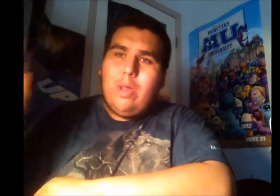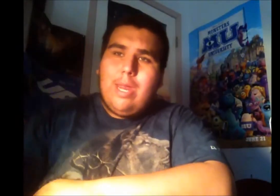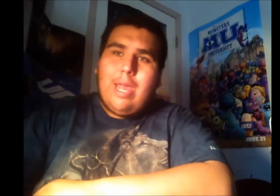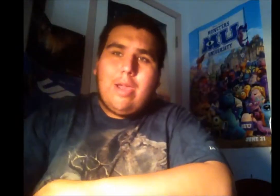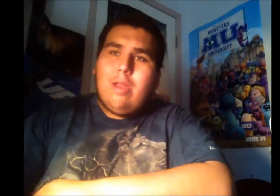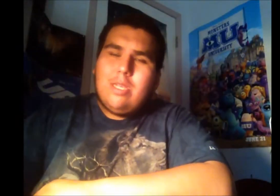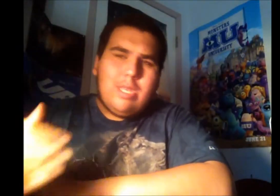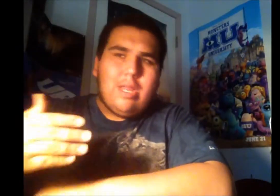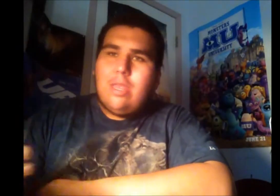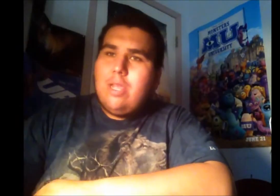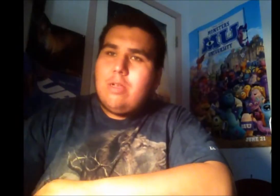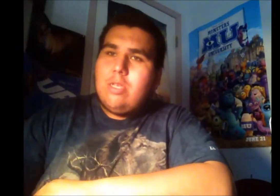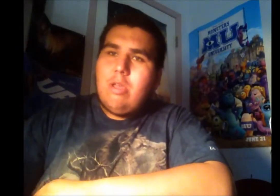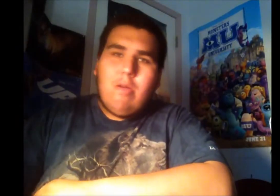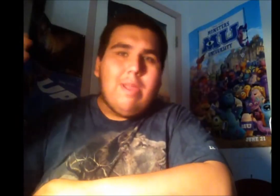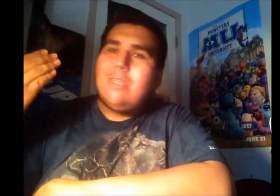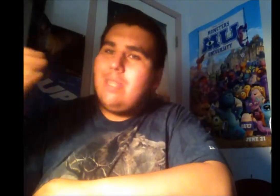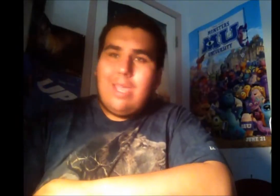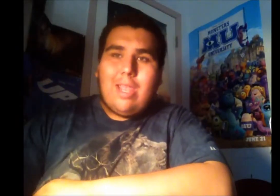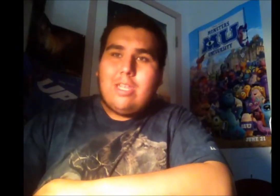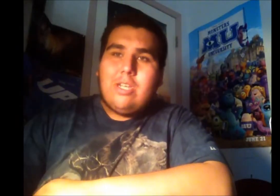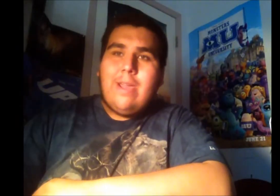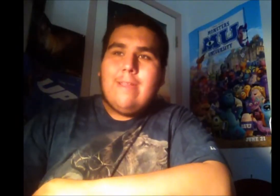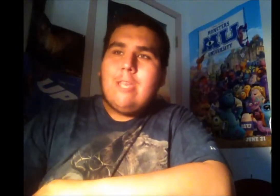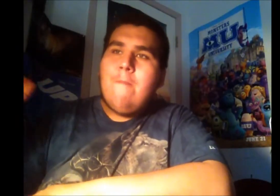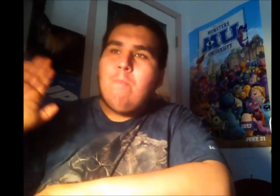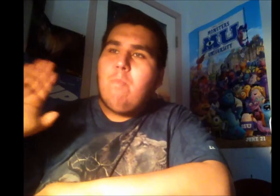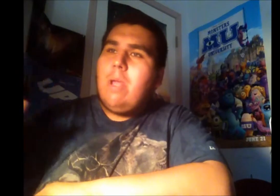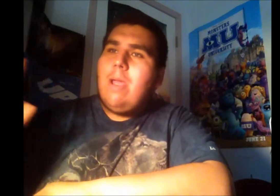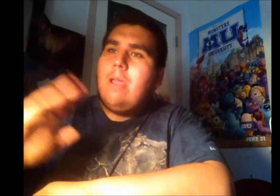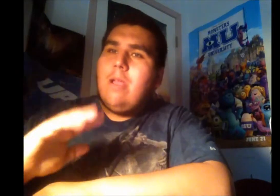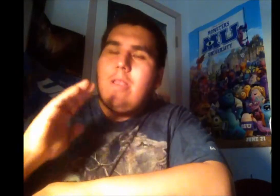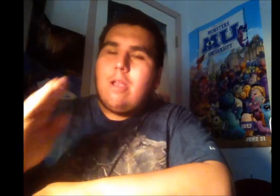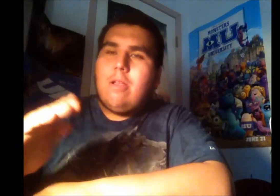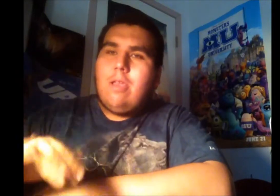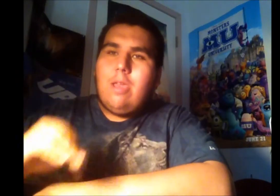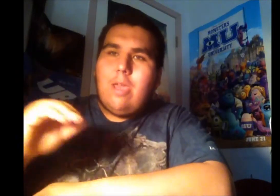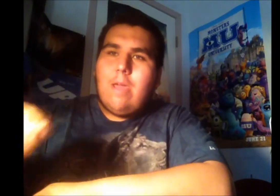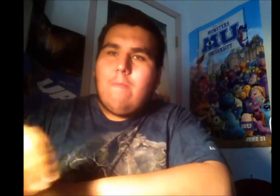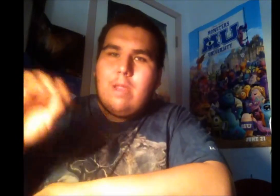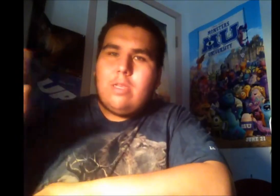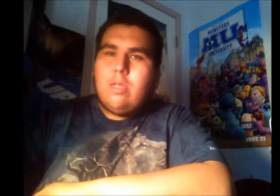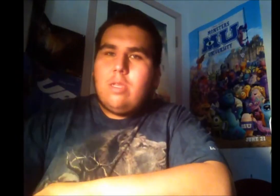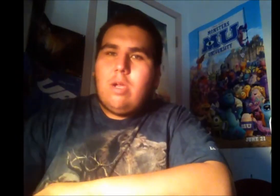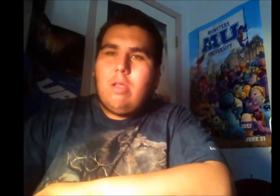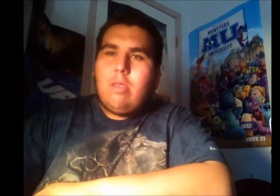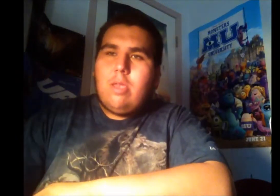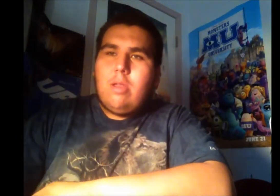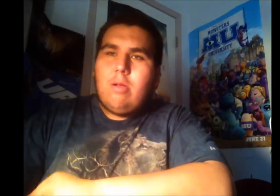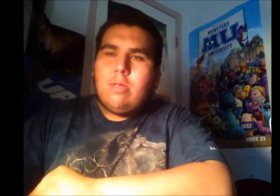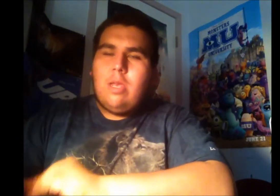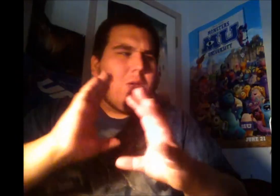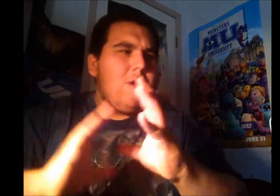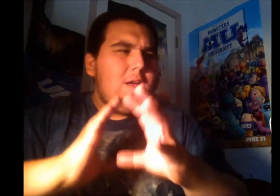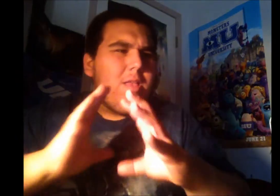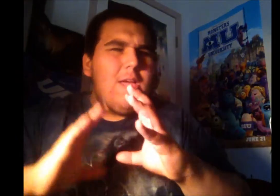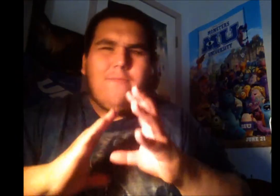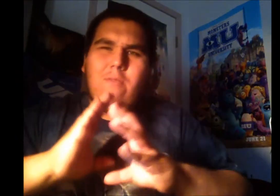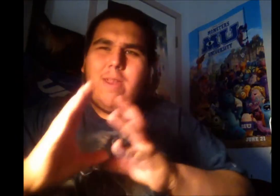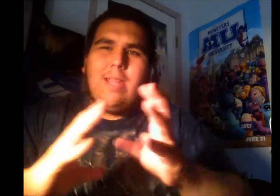I couldn't see it in theaters though, I just didn't get the chance. But luckily it made it to the dollar theaters. Well, after reading